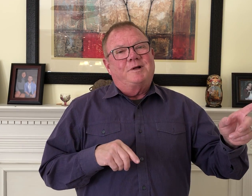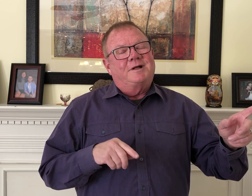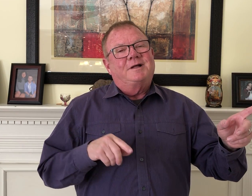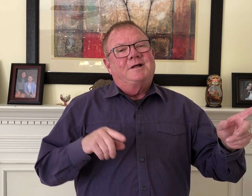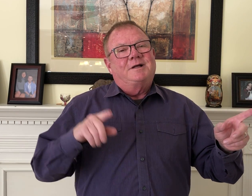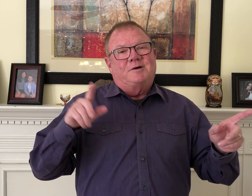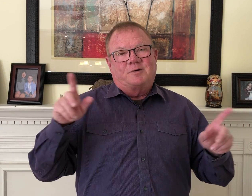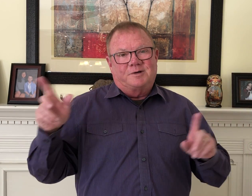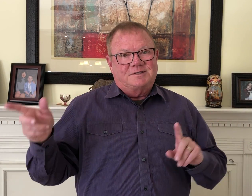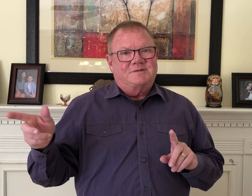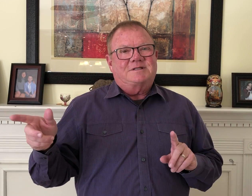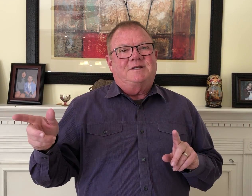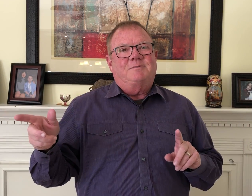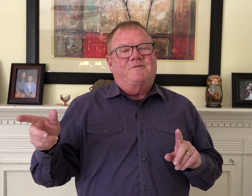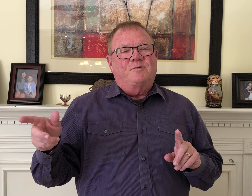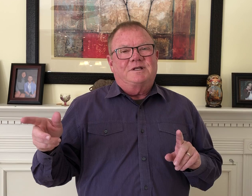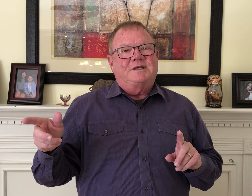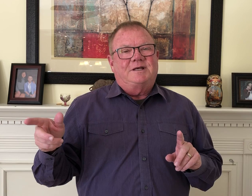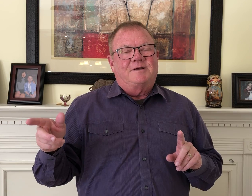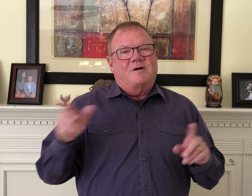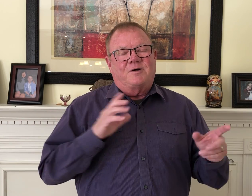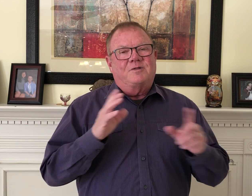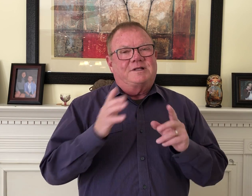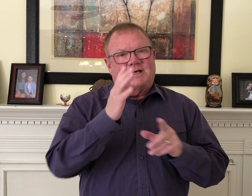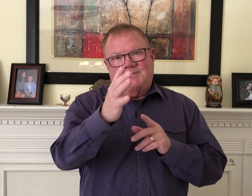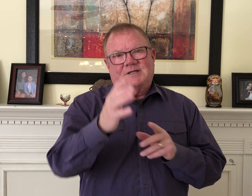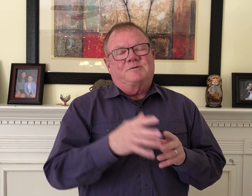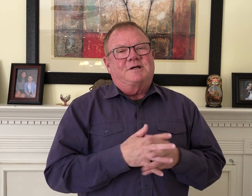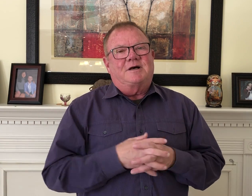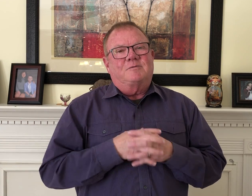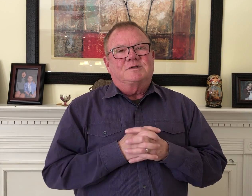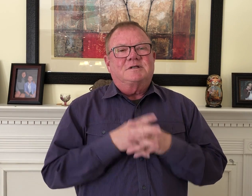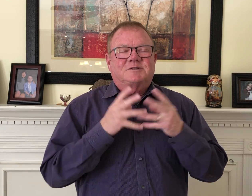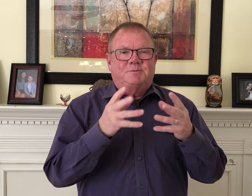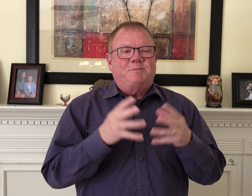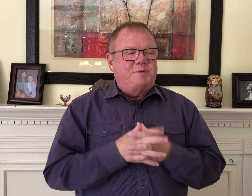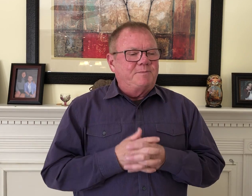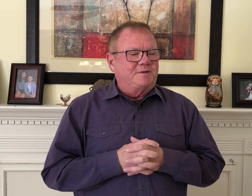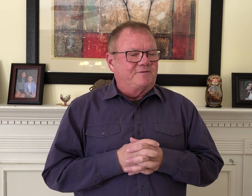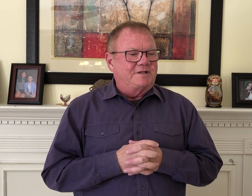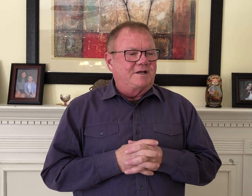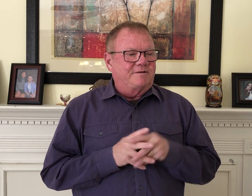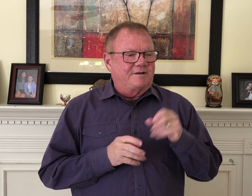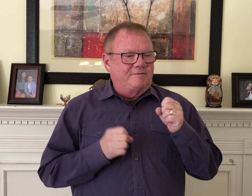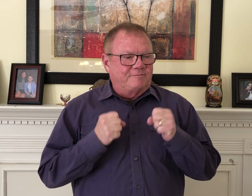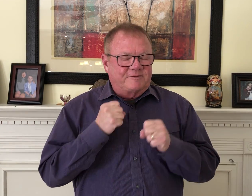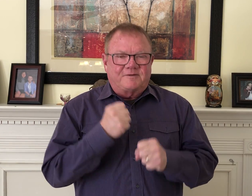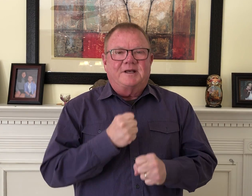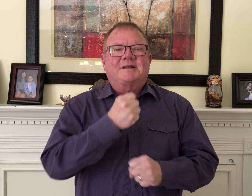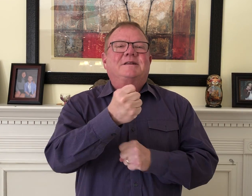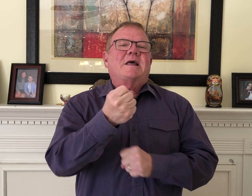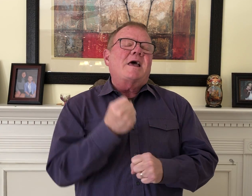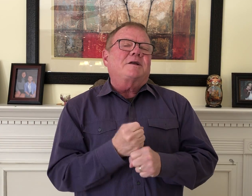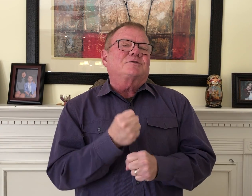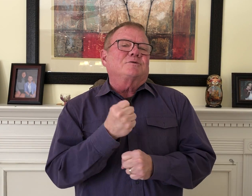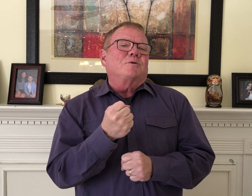or he's the same before the king all the time. That's what God wants us to be, people of integrity, reflect an extraordinary